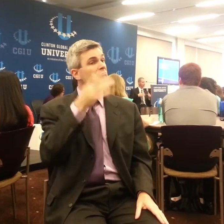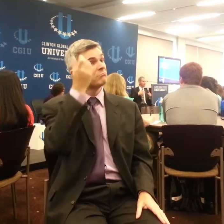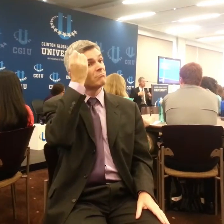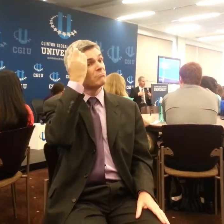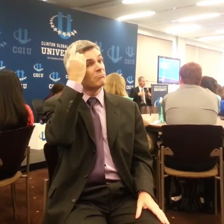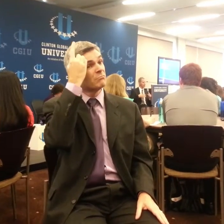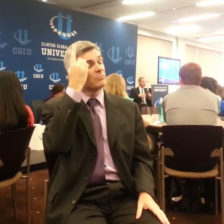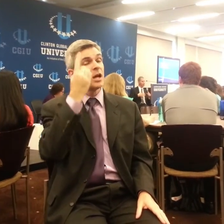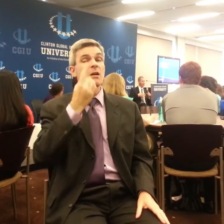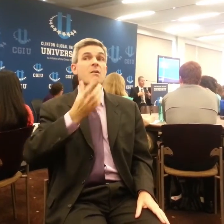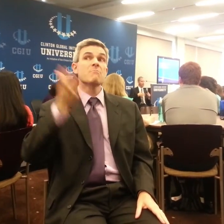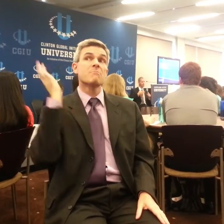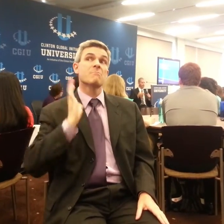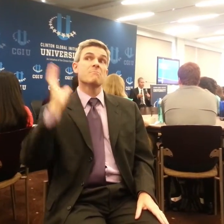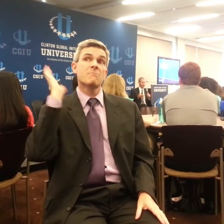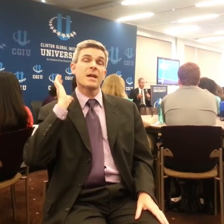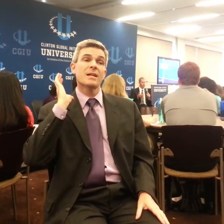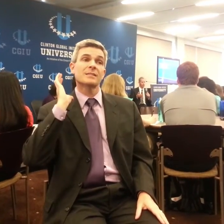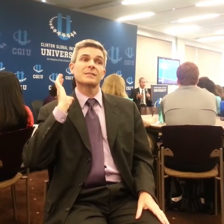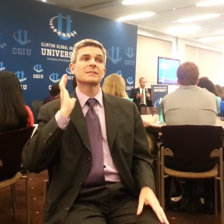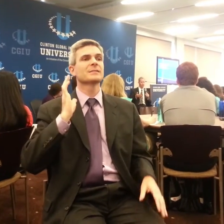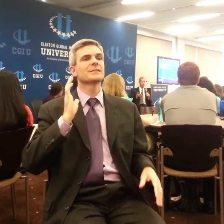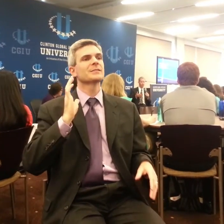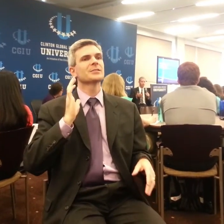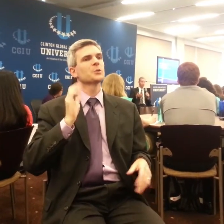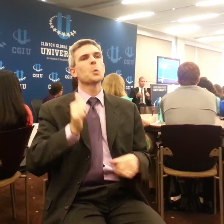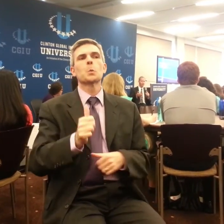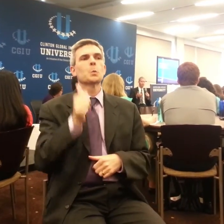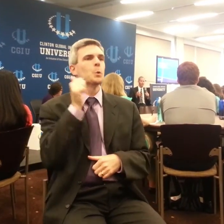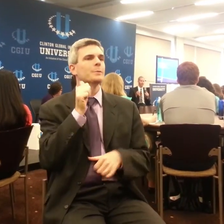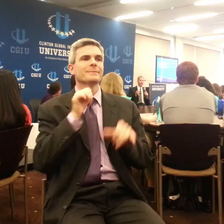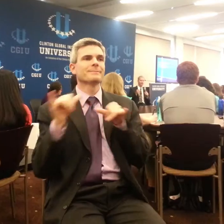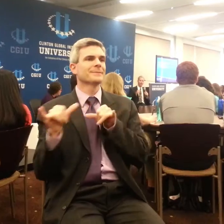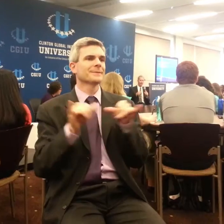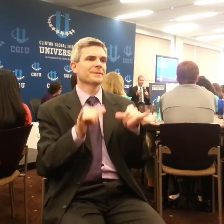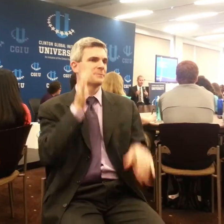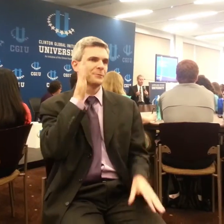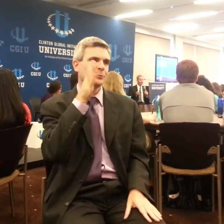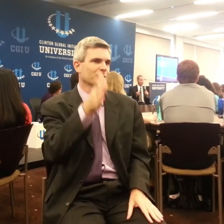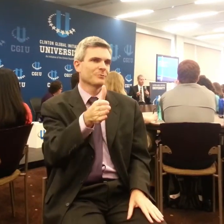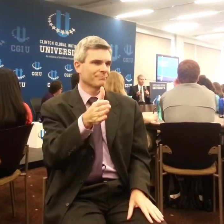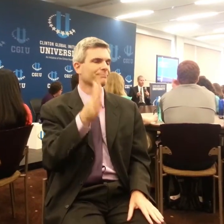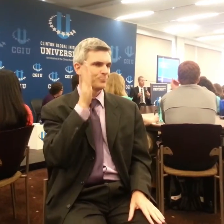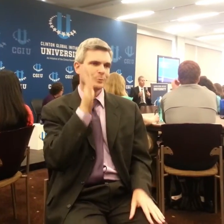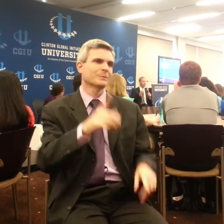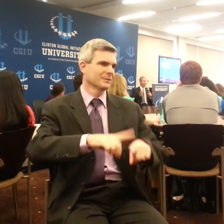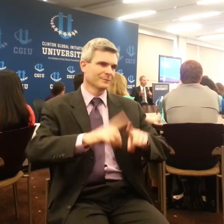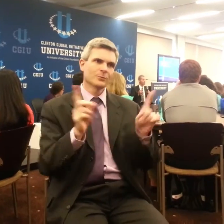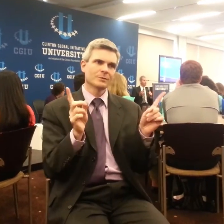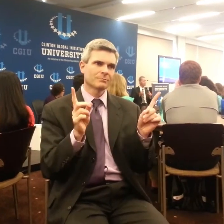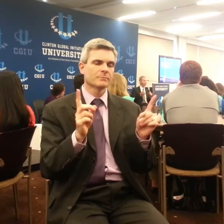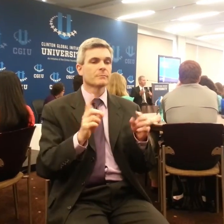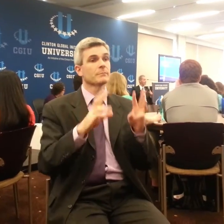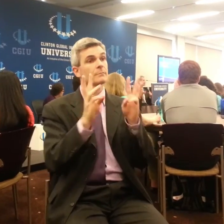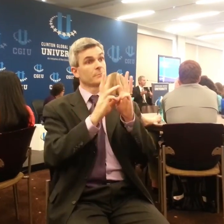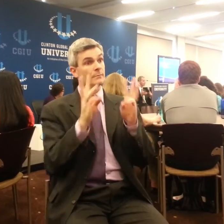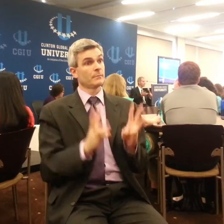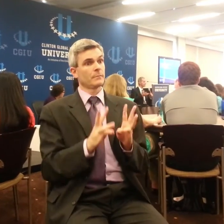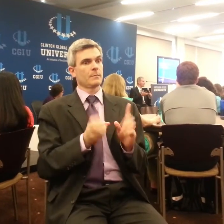no longer an accurate predictor of the future. In a climate impacted future, we're going to be facing what climate scientists call a